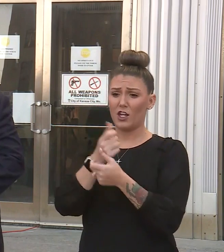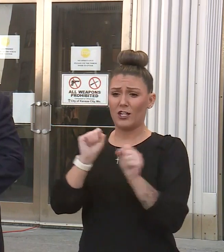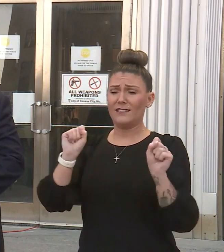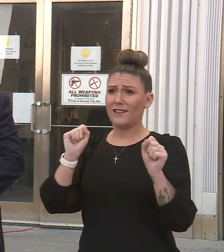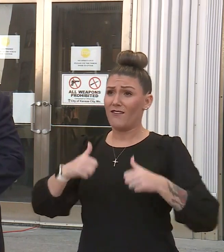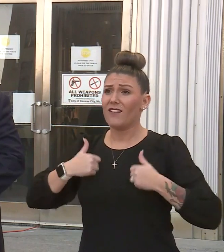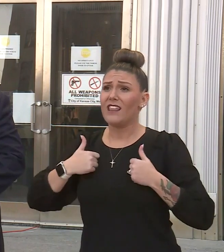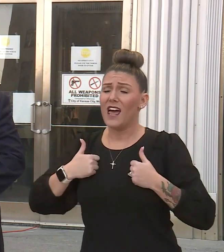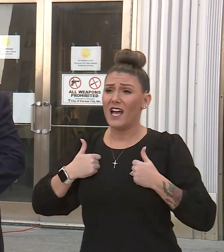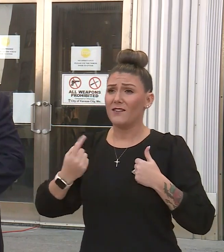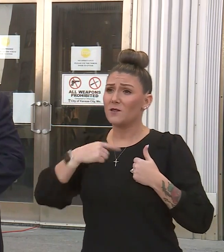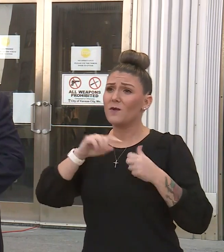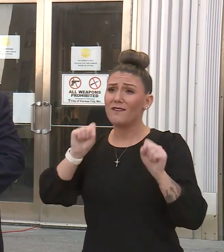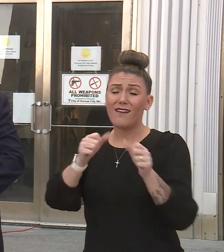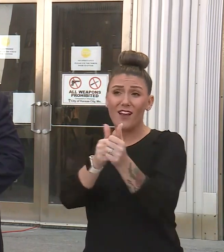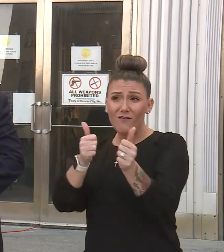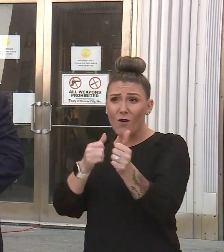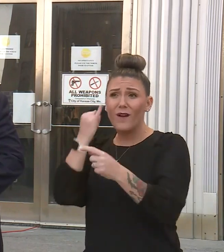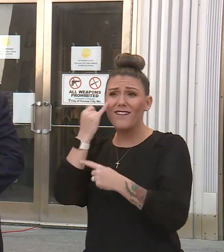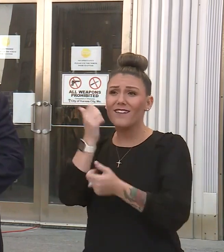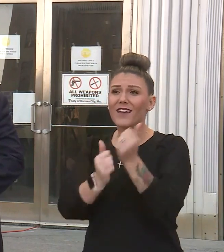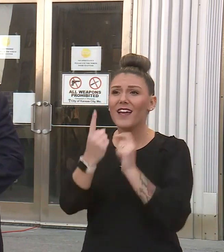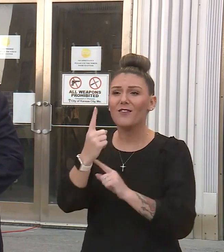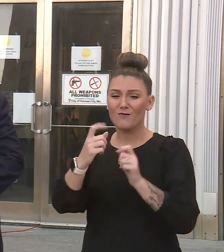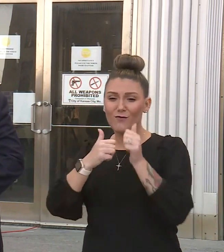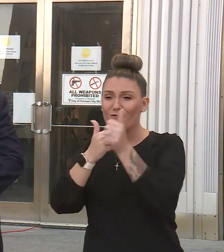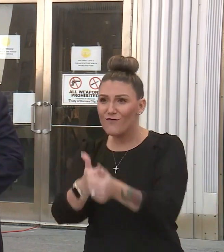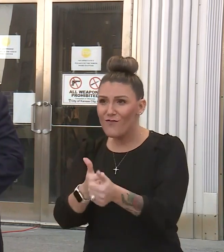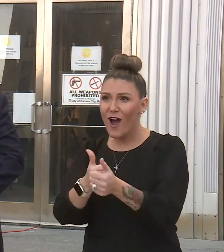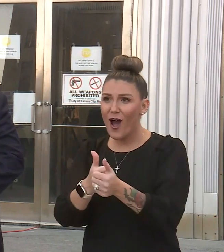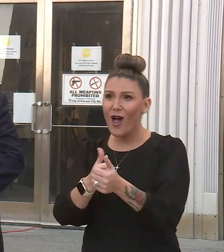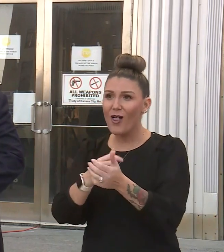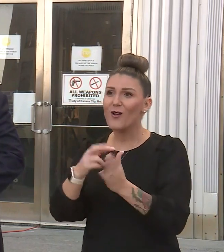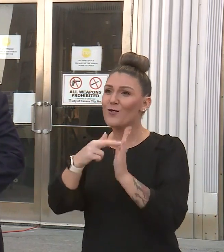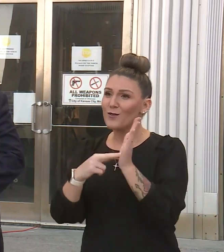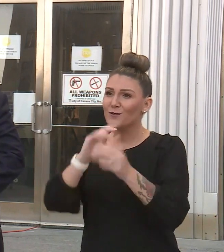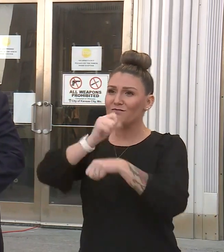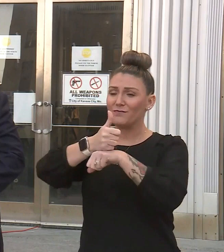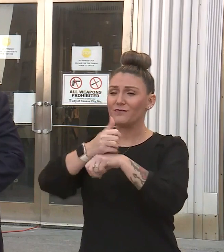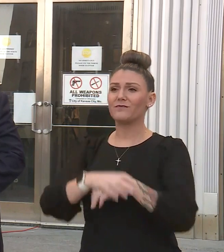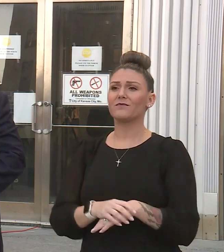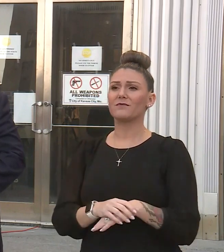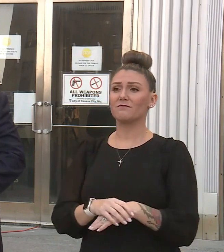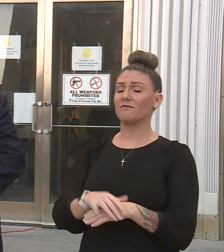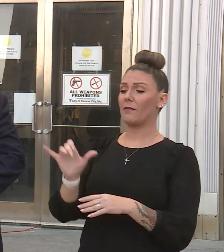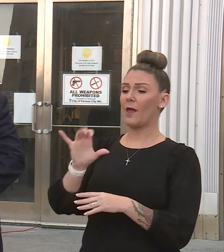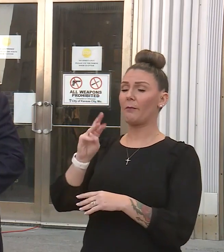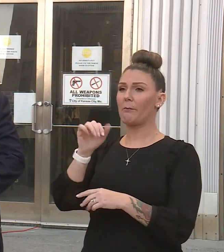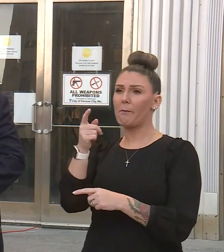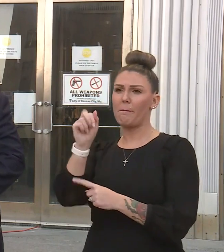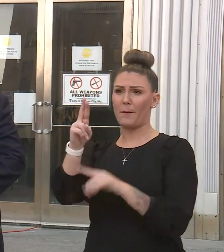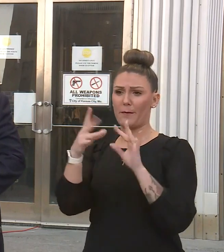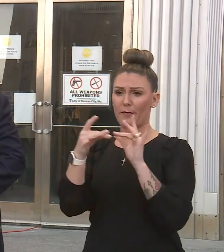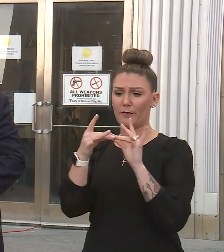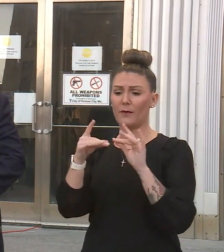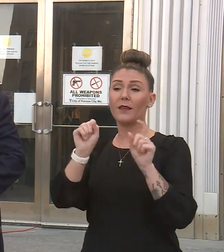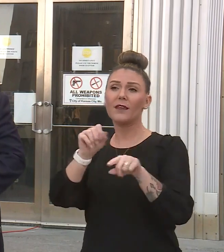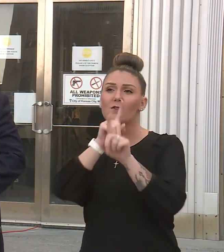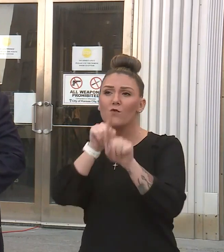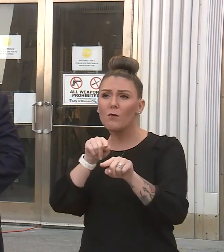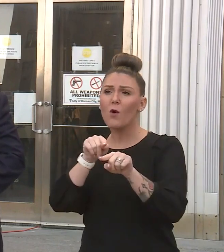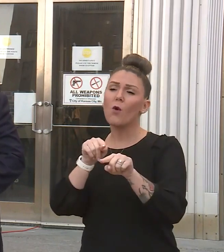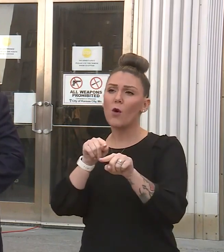that we could avoid if everybody follows this. As the mayor mentioned, you can report